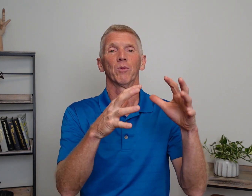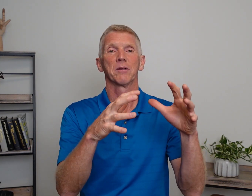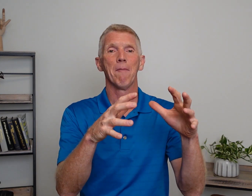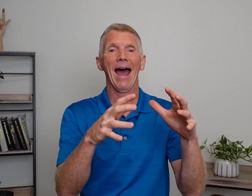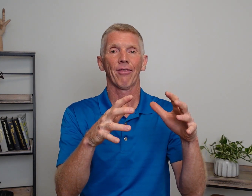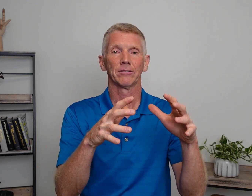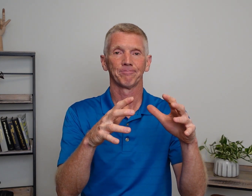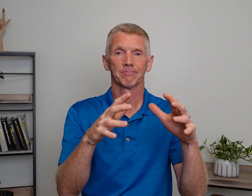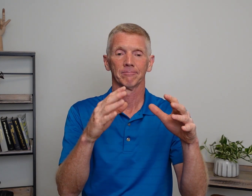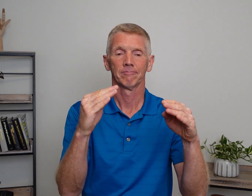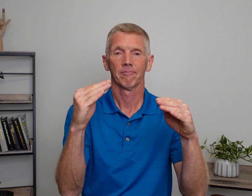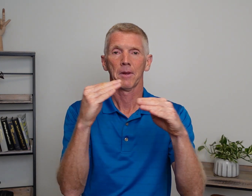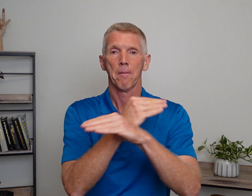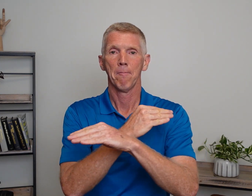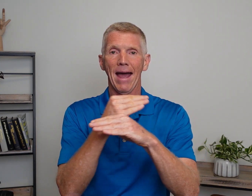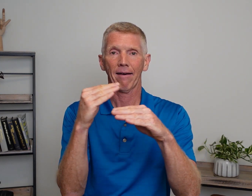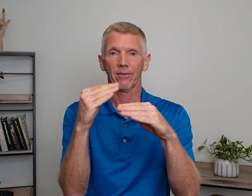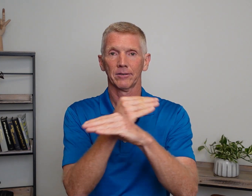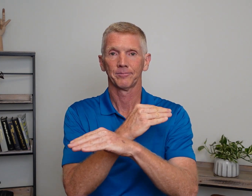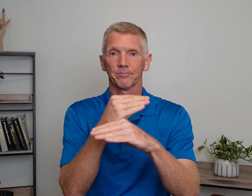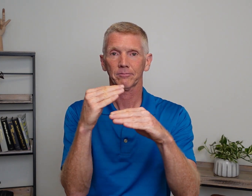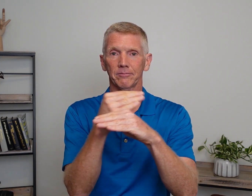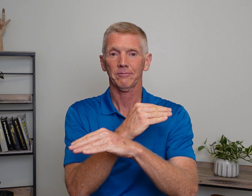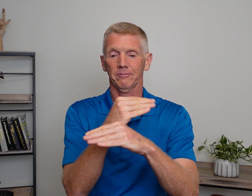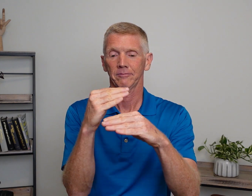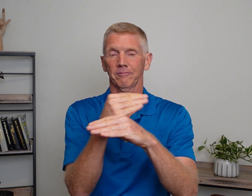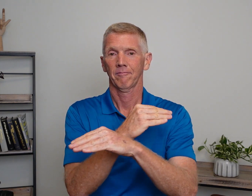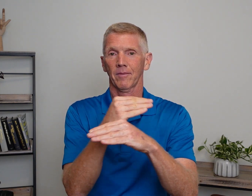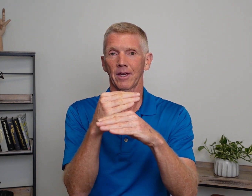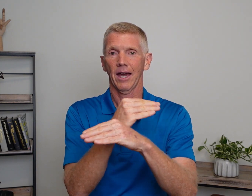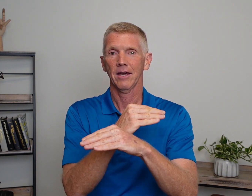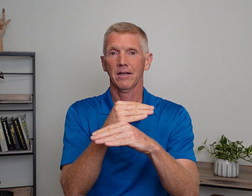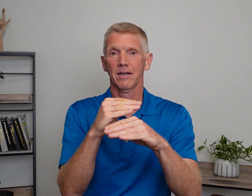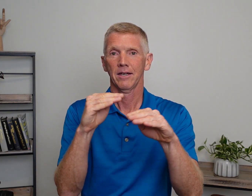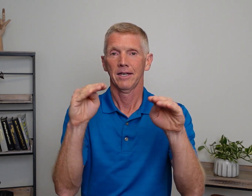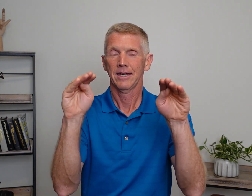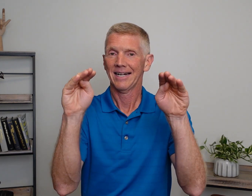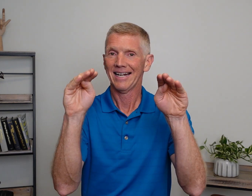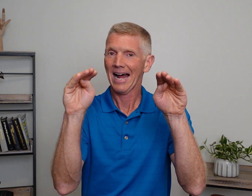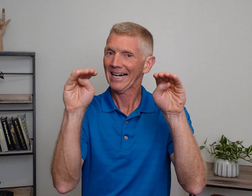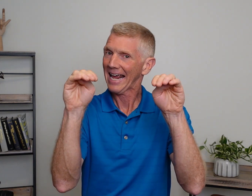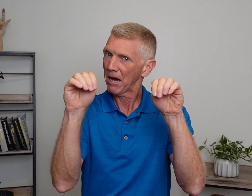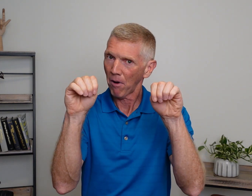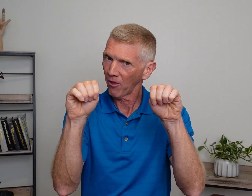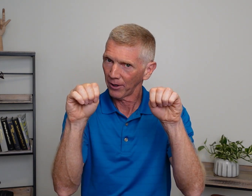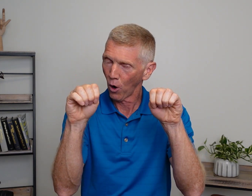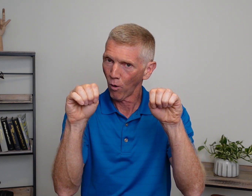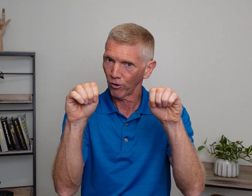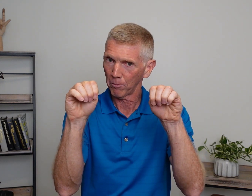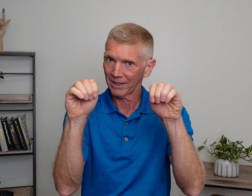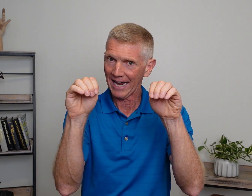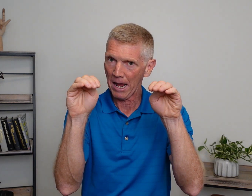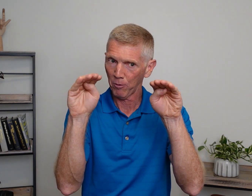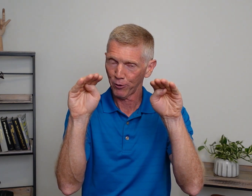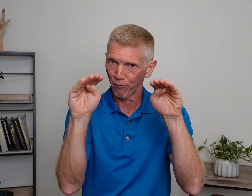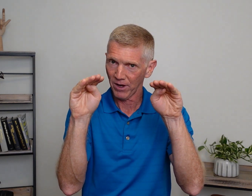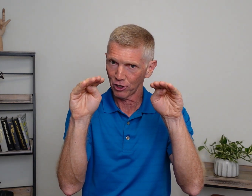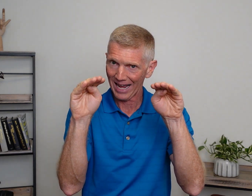with some math. Math. Okay? Not an M all the way over, but an M with your fingers